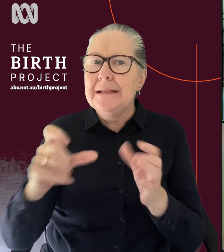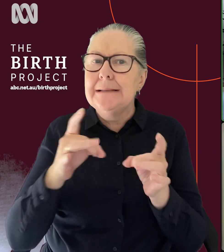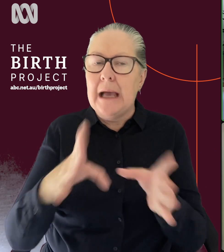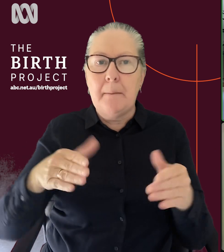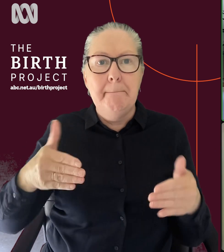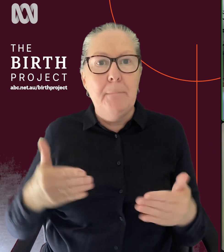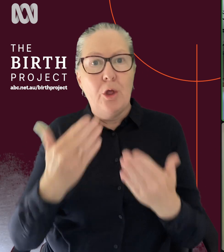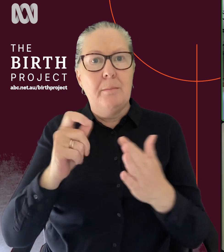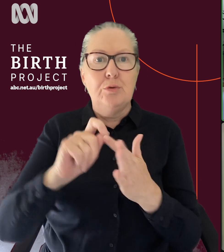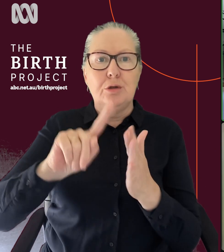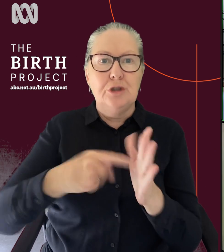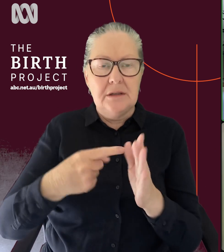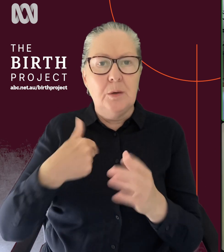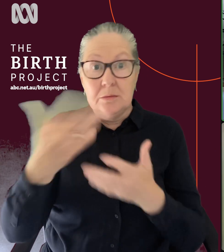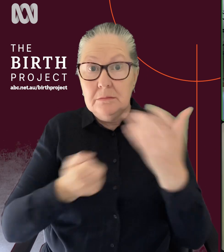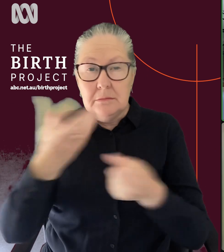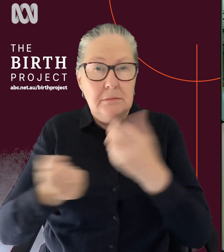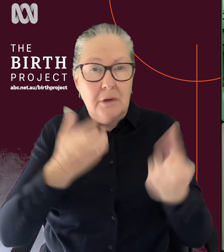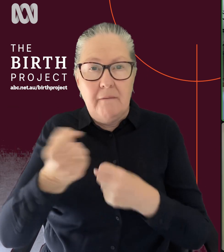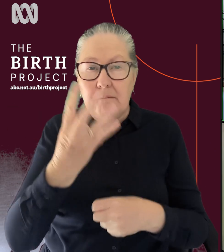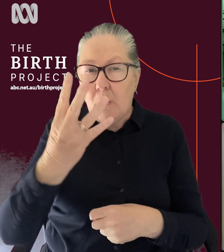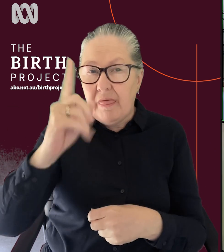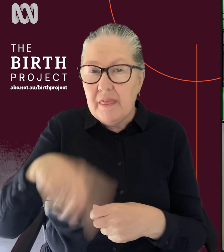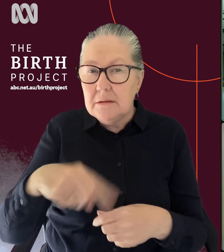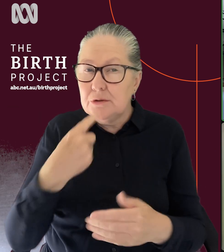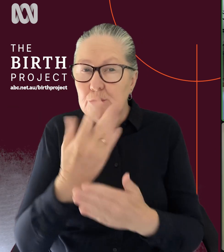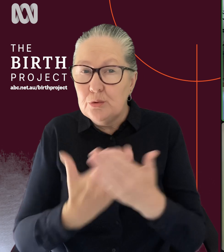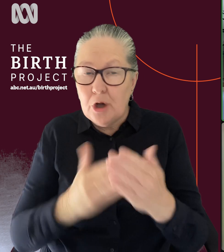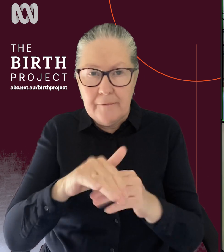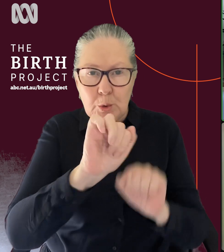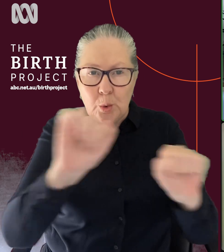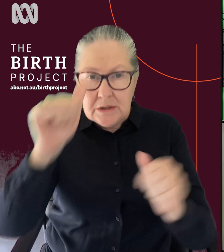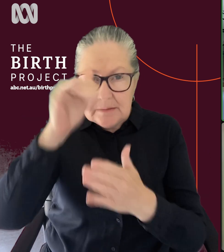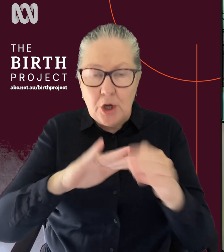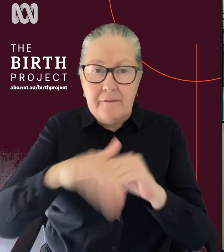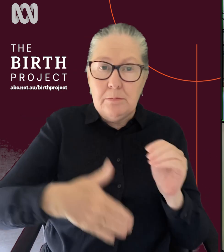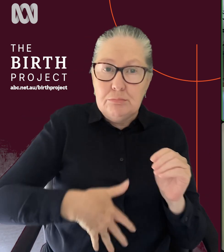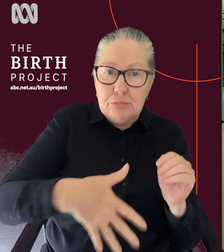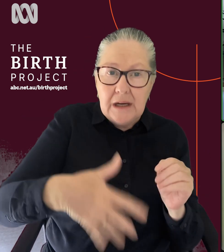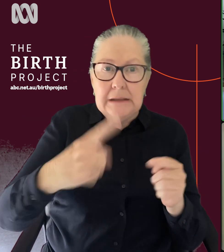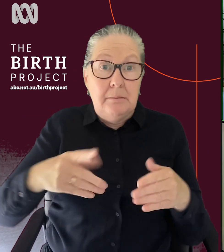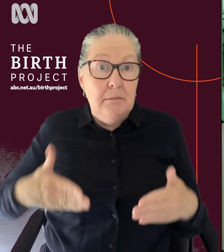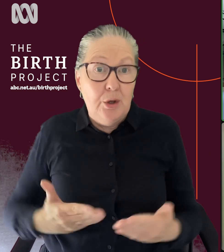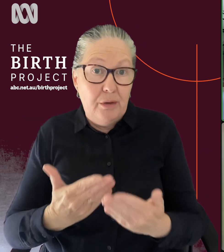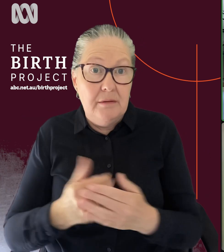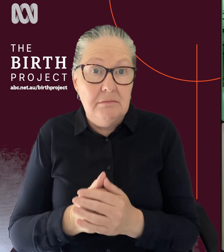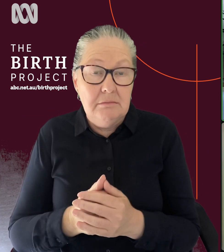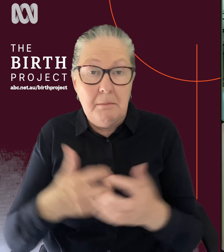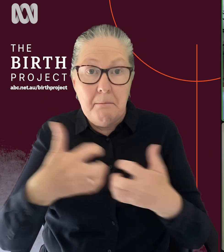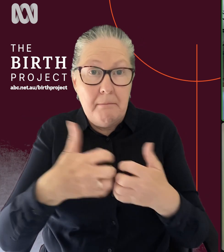where we received almost 4,000 stories about your experiences of pregnancy and birth. Many